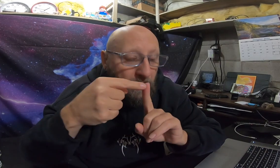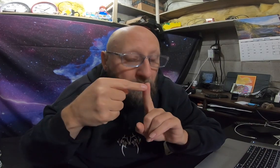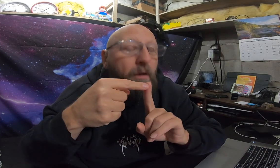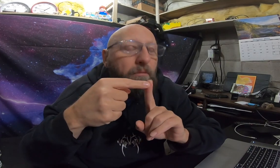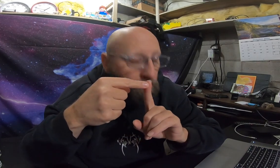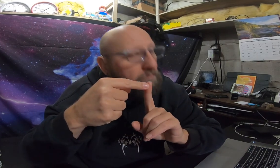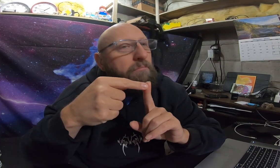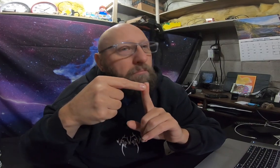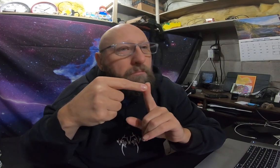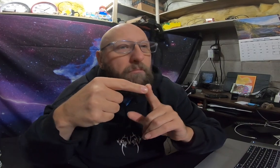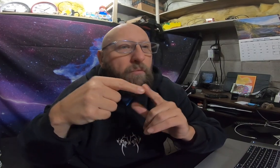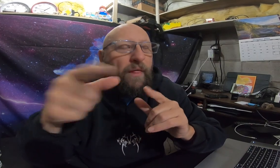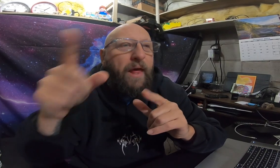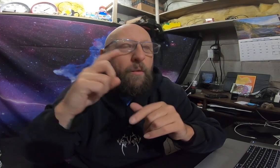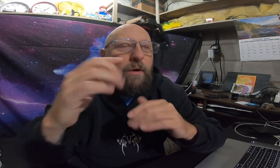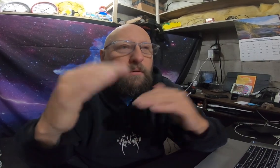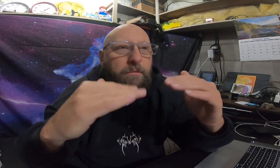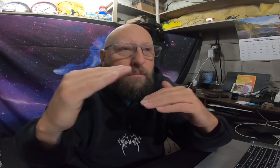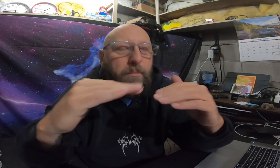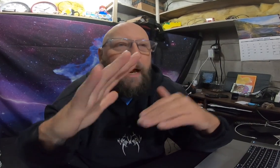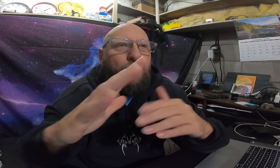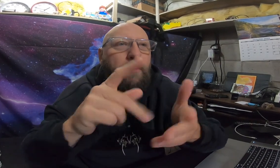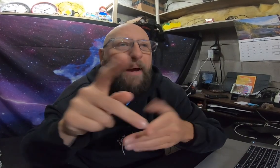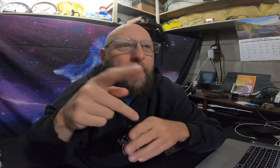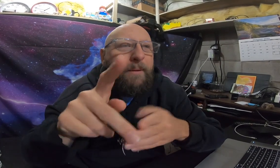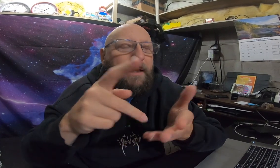they will balance your payment